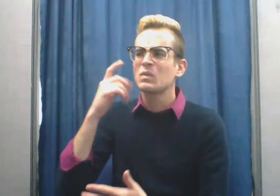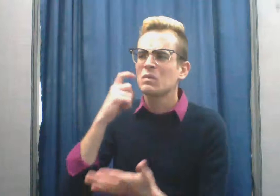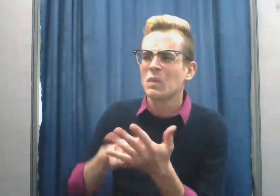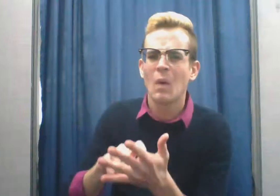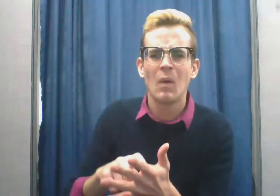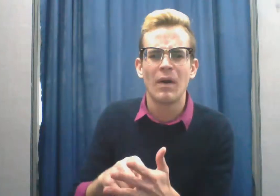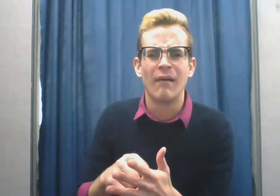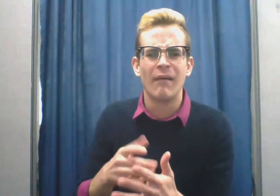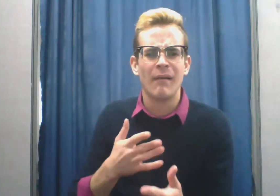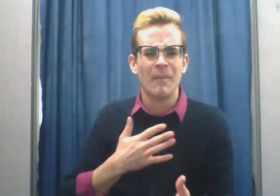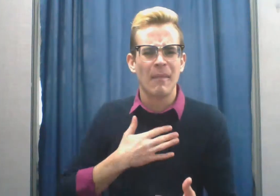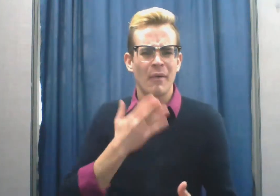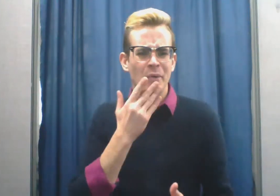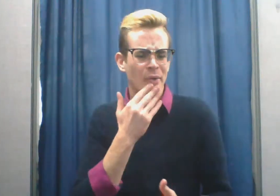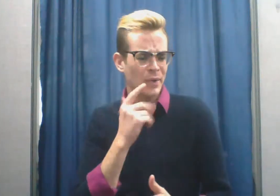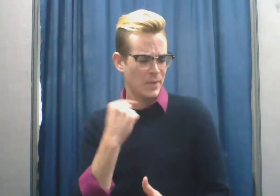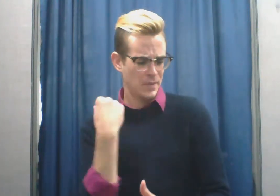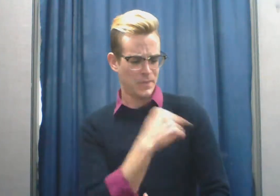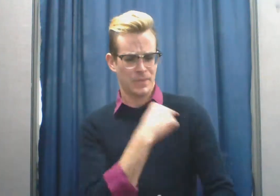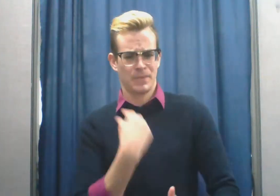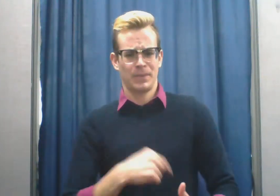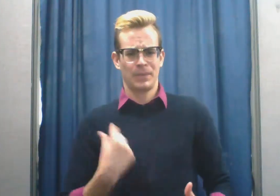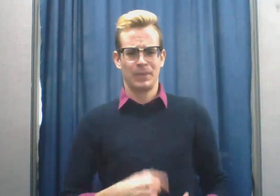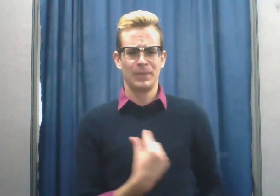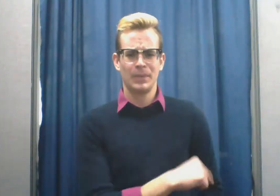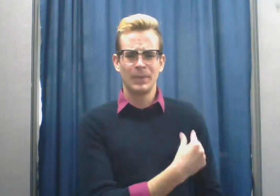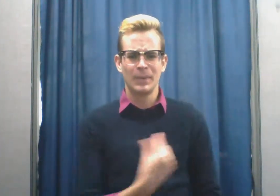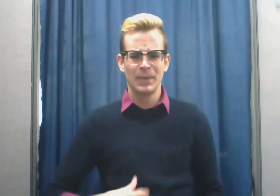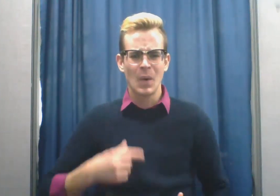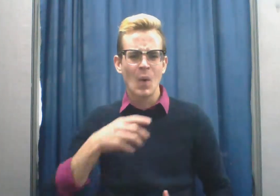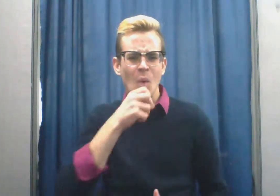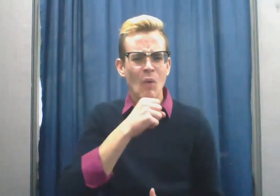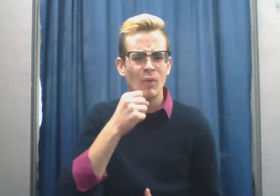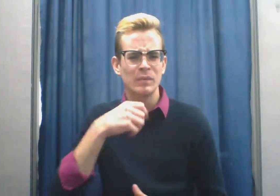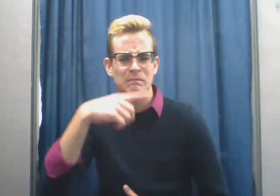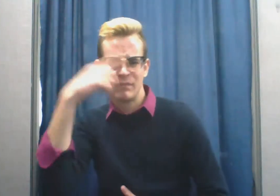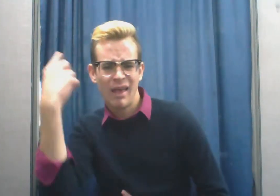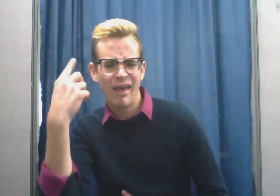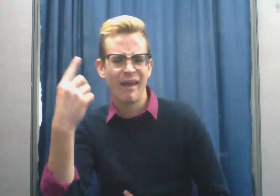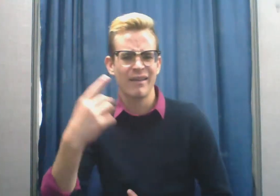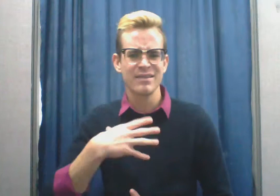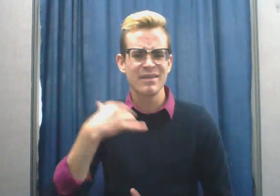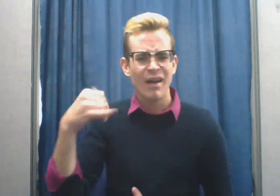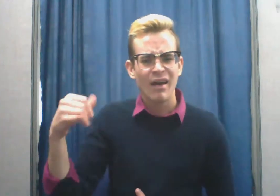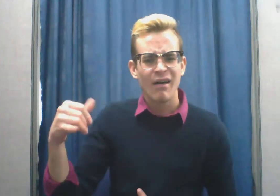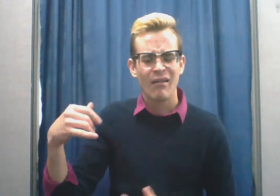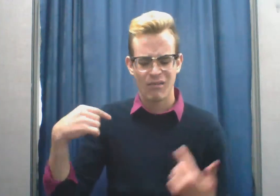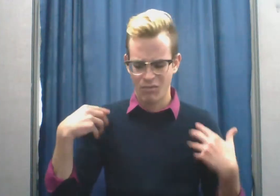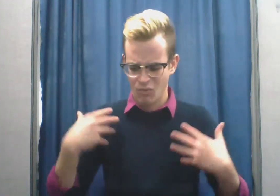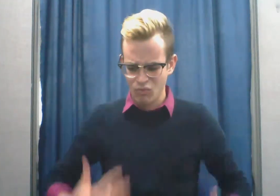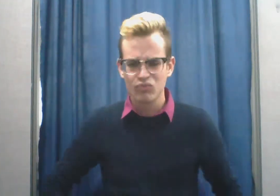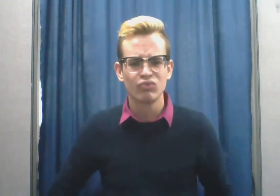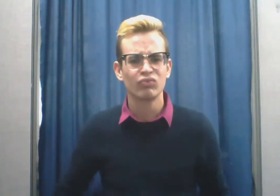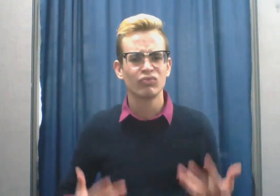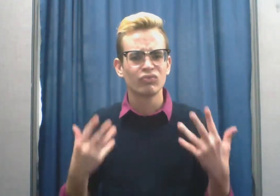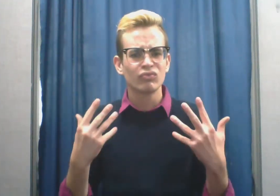When I was still in caterpillar form, they would feel very sick. Because we eat the common